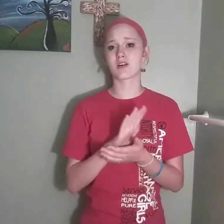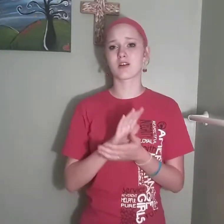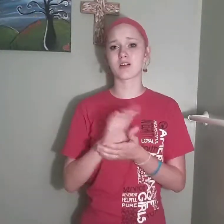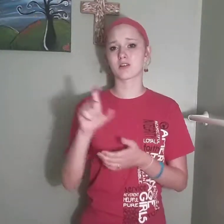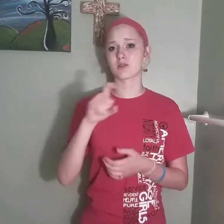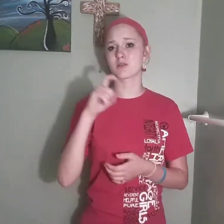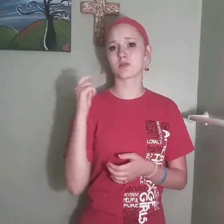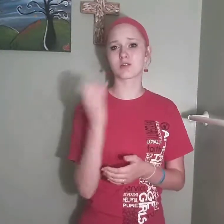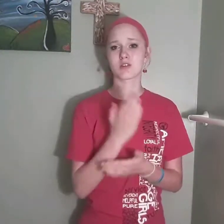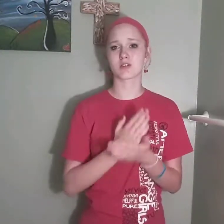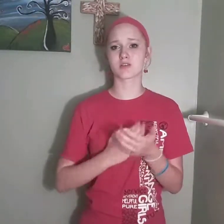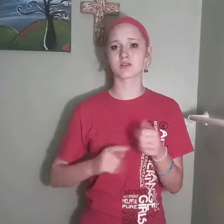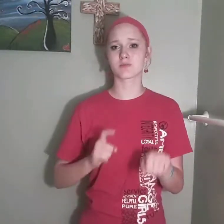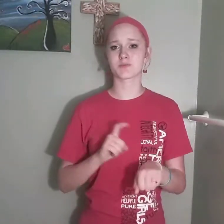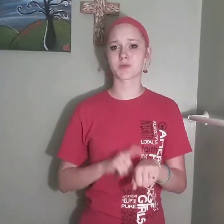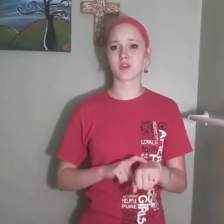hallelujah sometimes